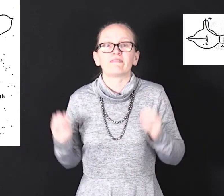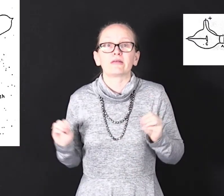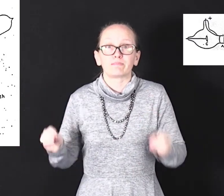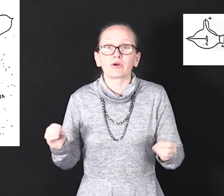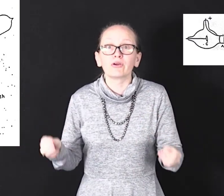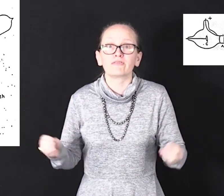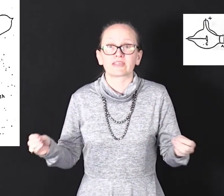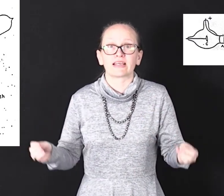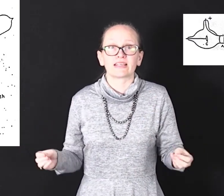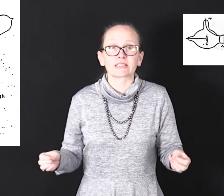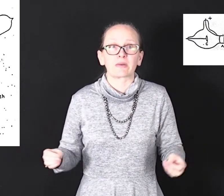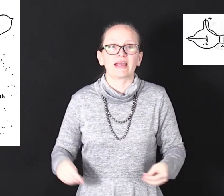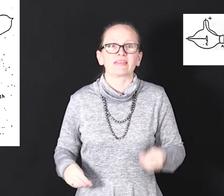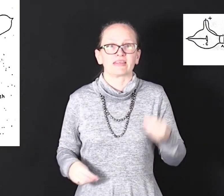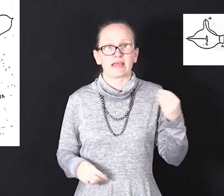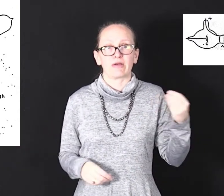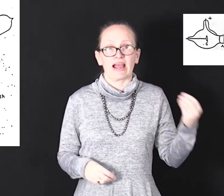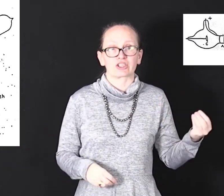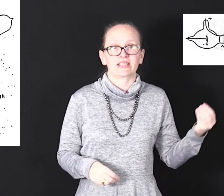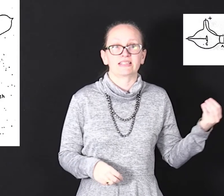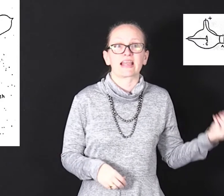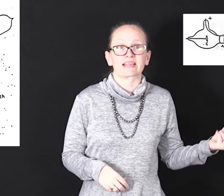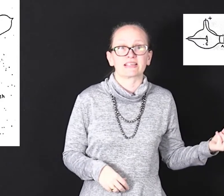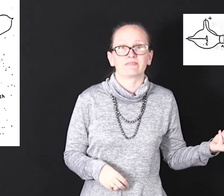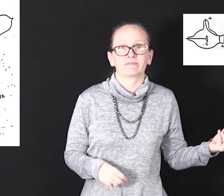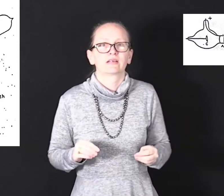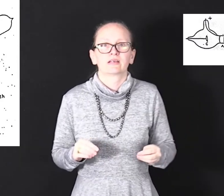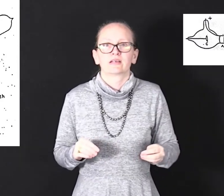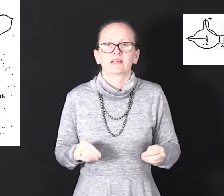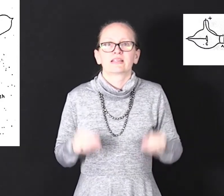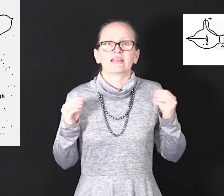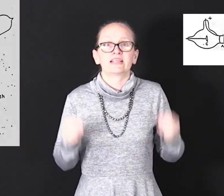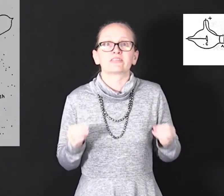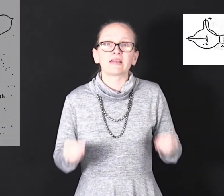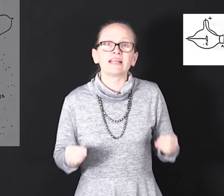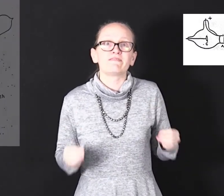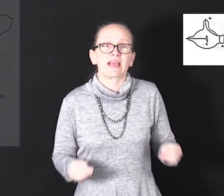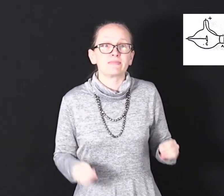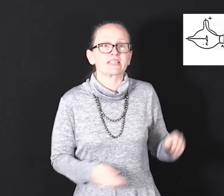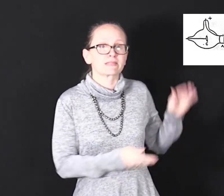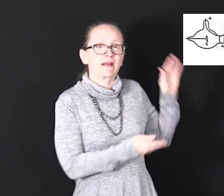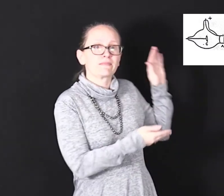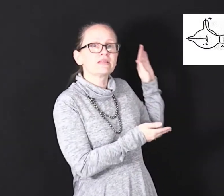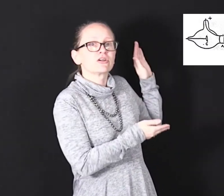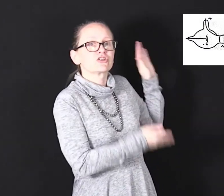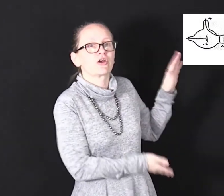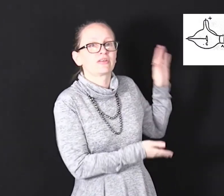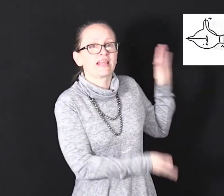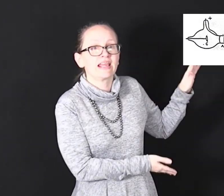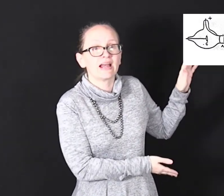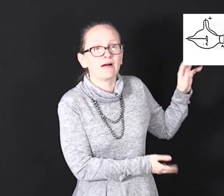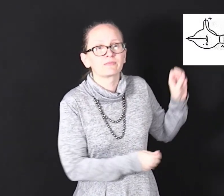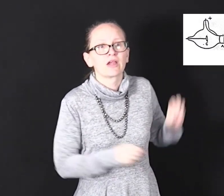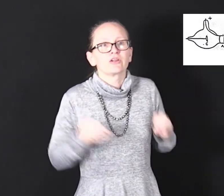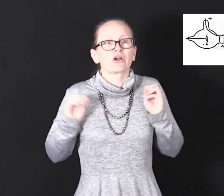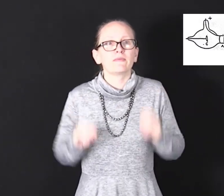proved in this way that they were actually negative. Now in his really famous experiment shown here Thompson